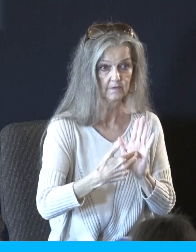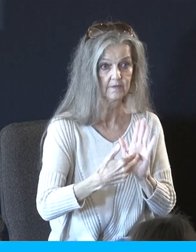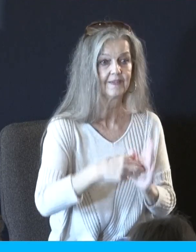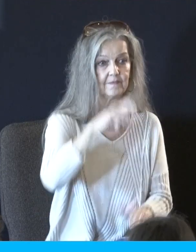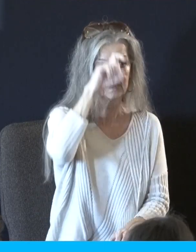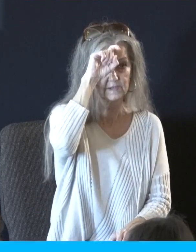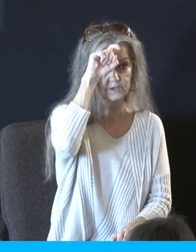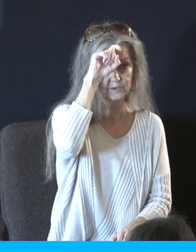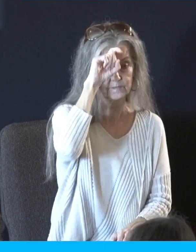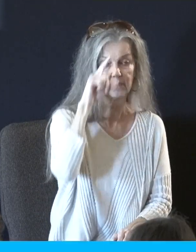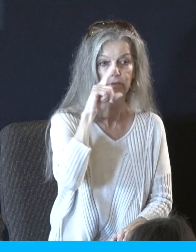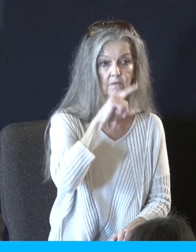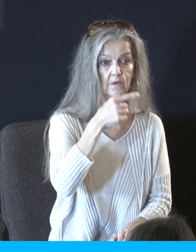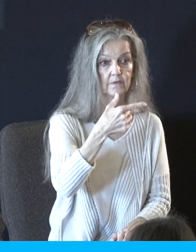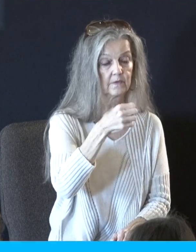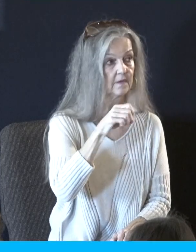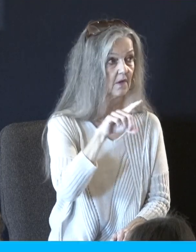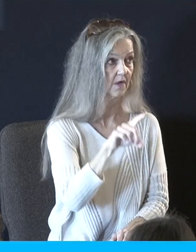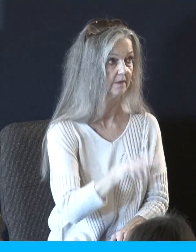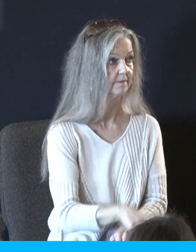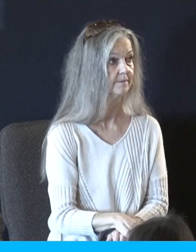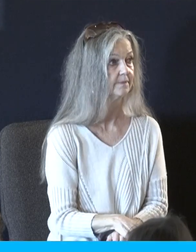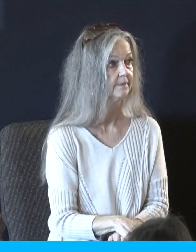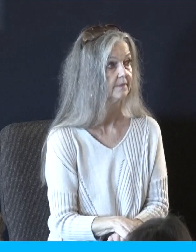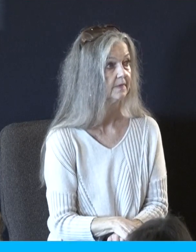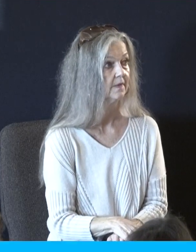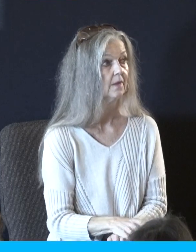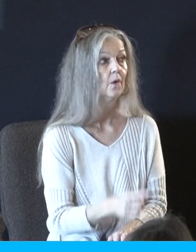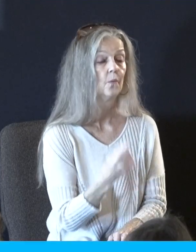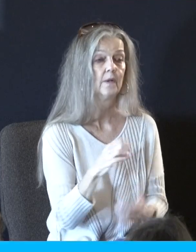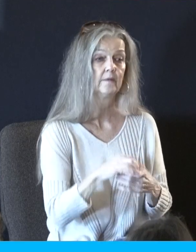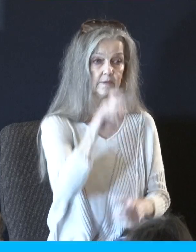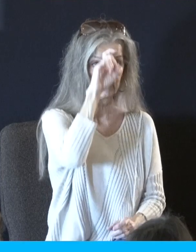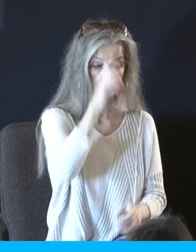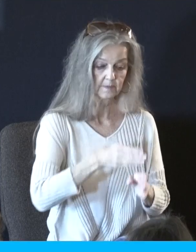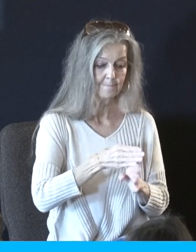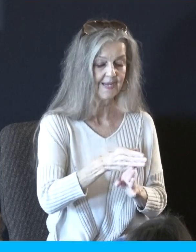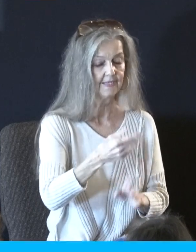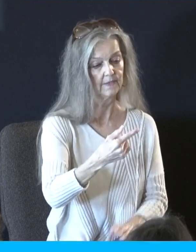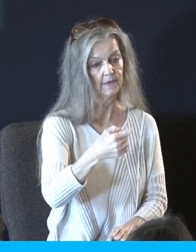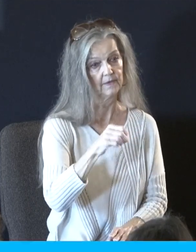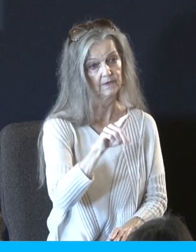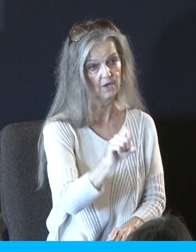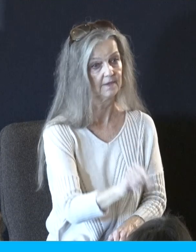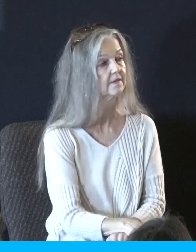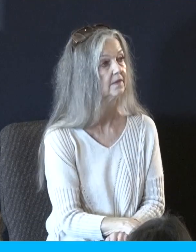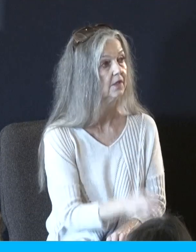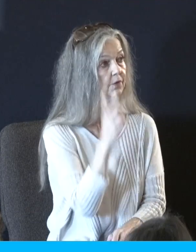false god, Hathor. It was one of Egypt's main gods. You can see images of this false